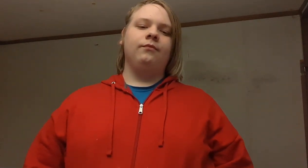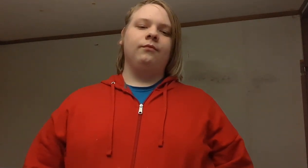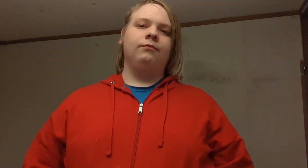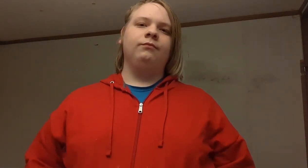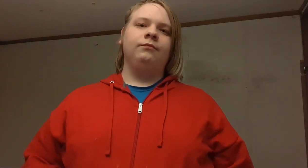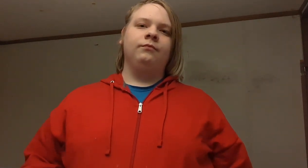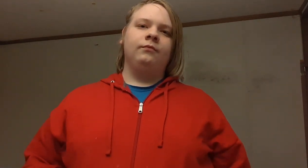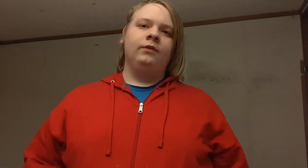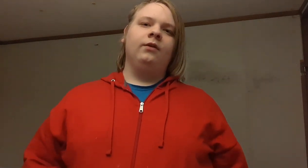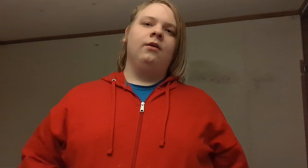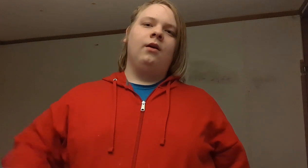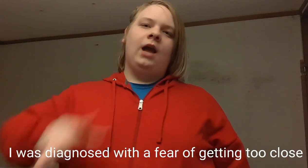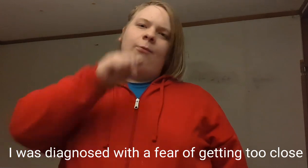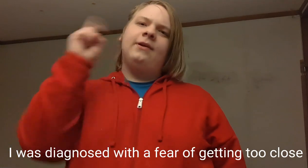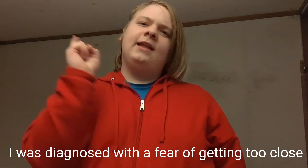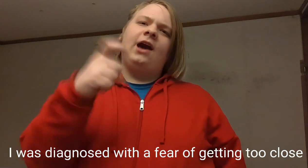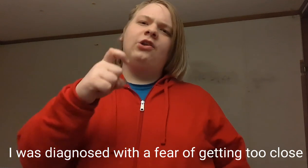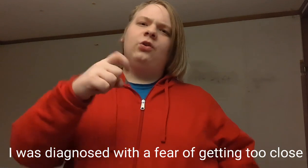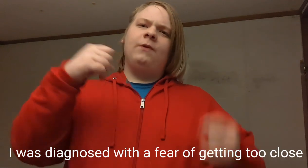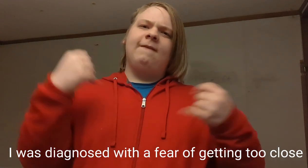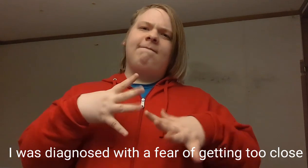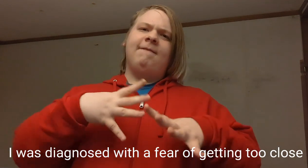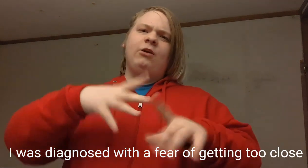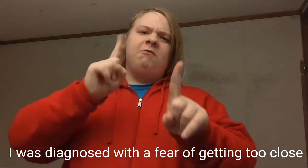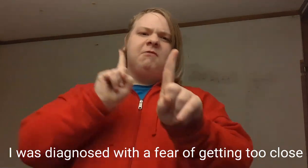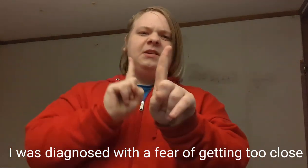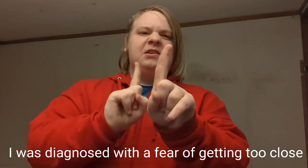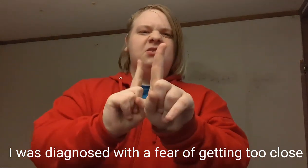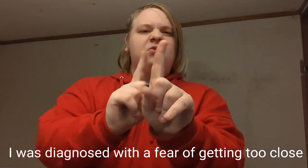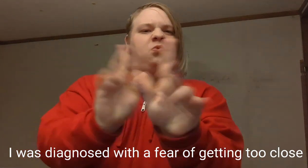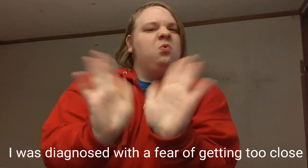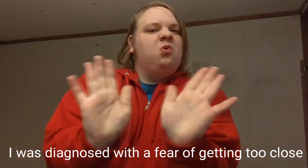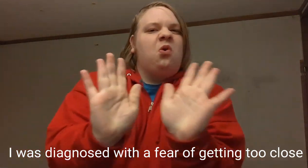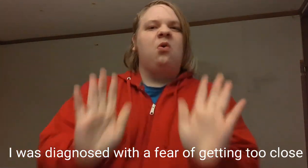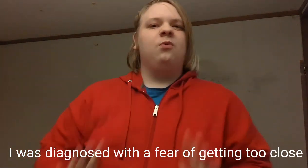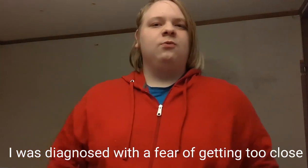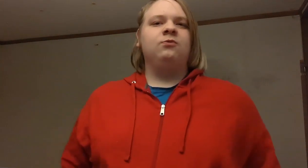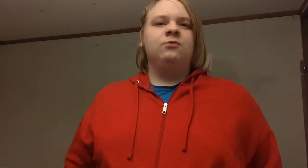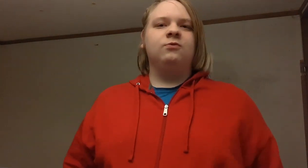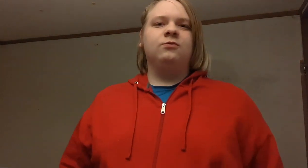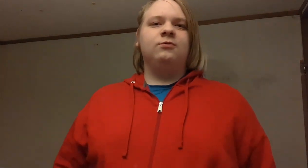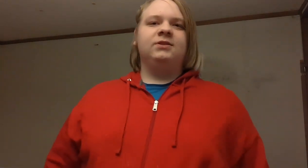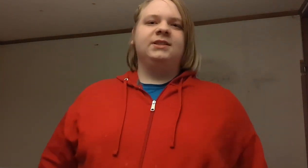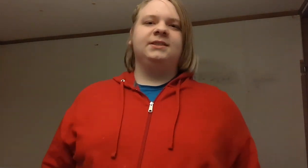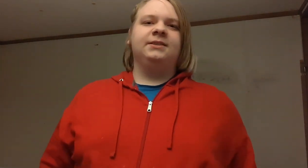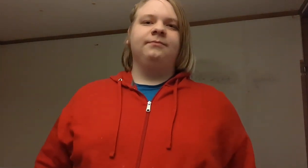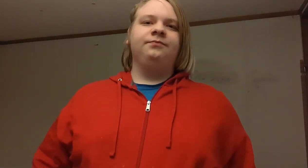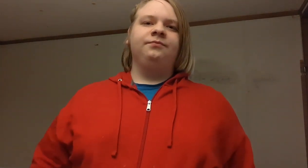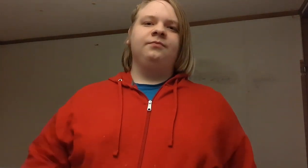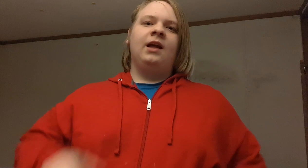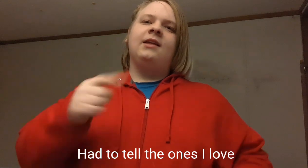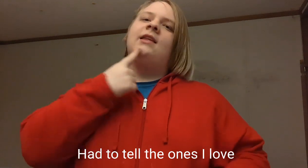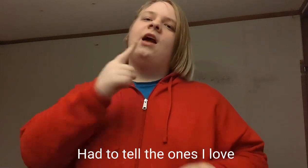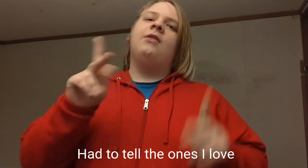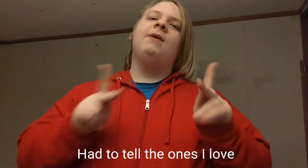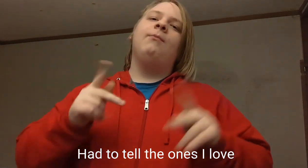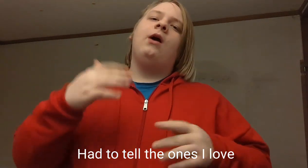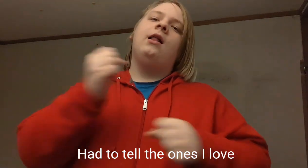I was diagnosed with a fear of getting too close Had to tell the ones I love